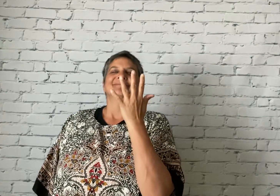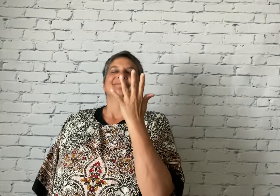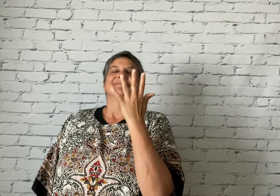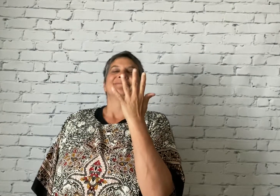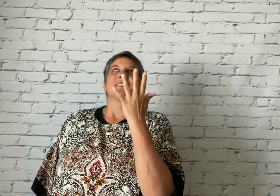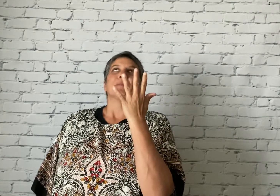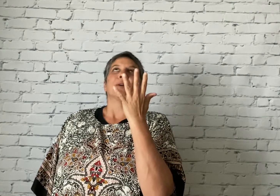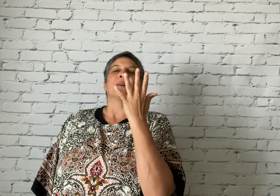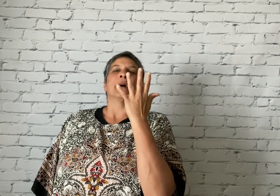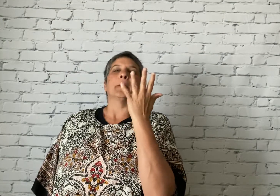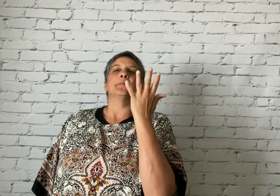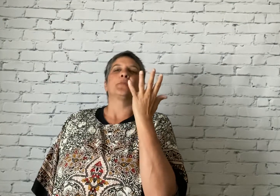blow it out.